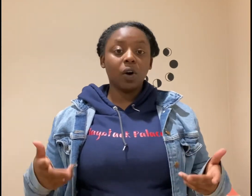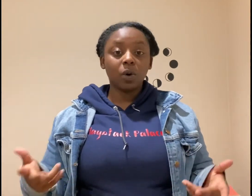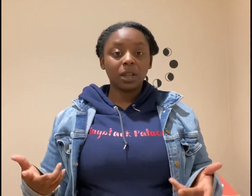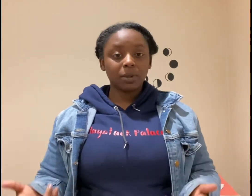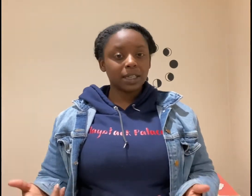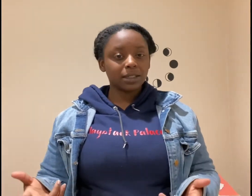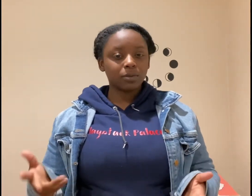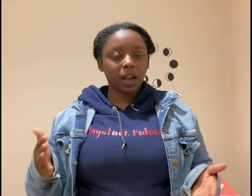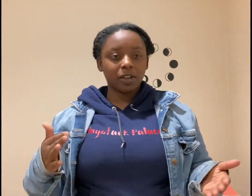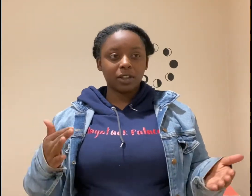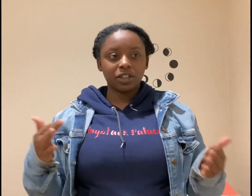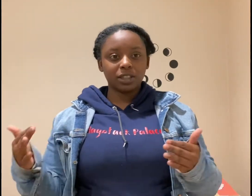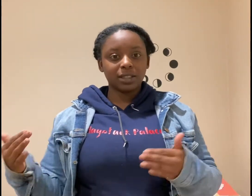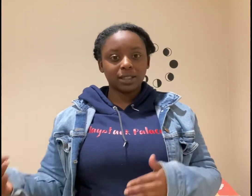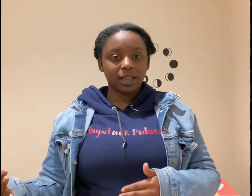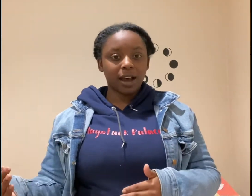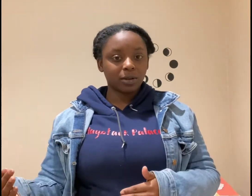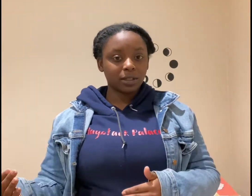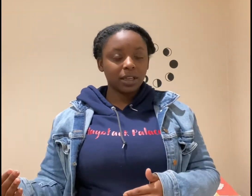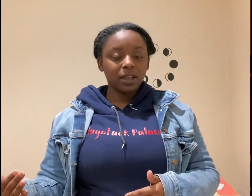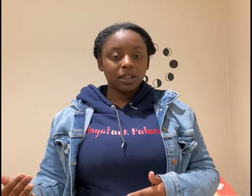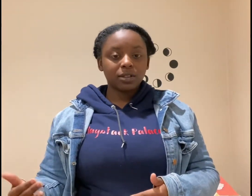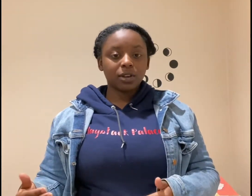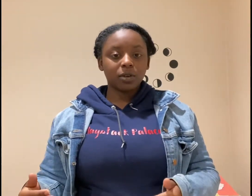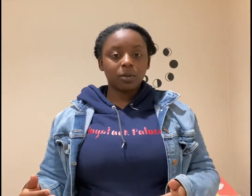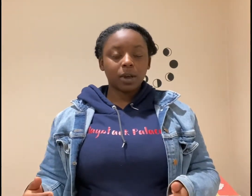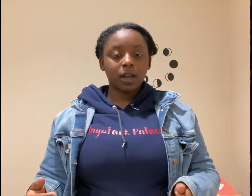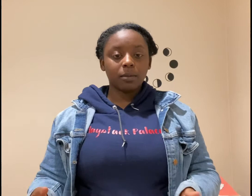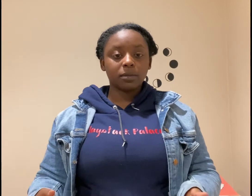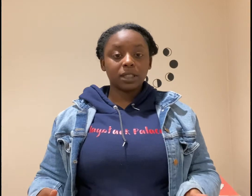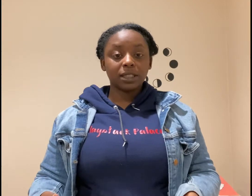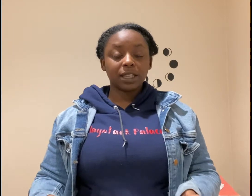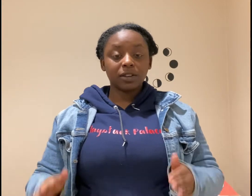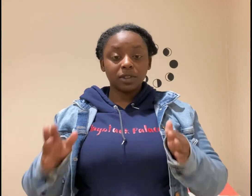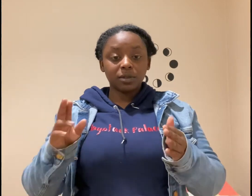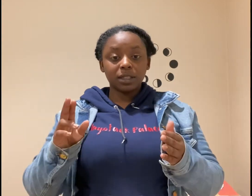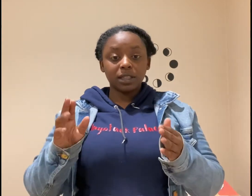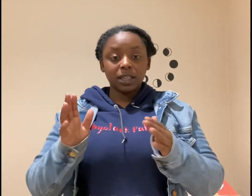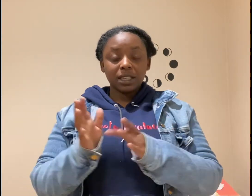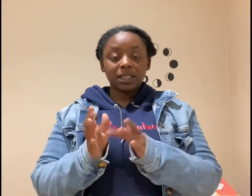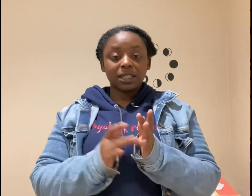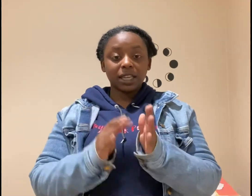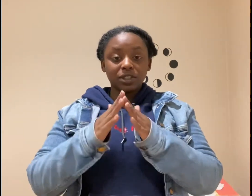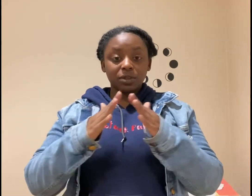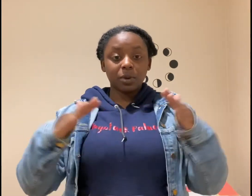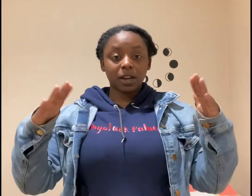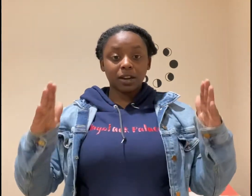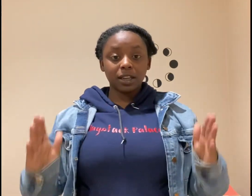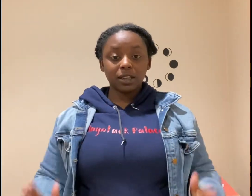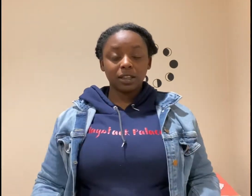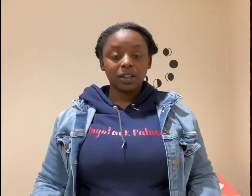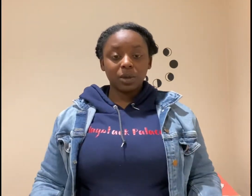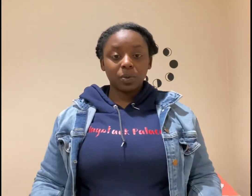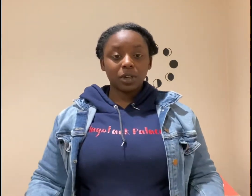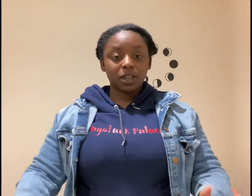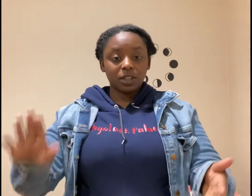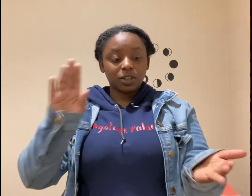holy place rather than Jesus' house. So instead of doing sanctuary, we're going to do